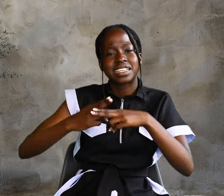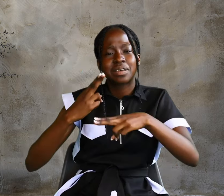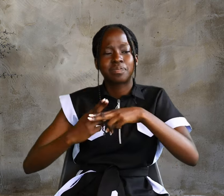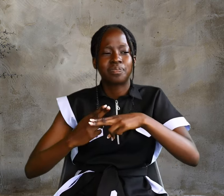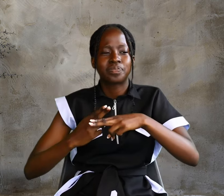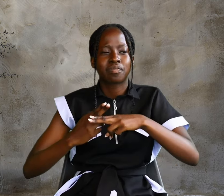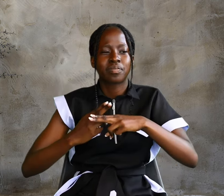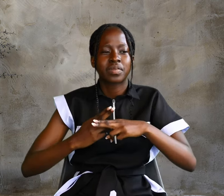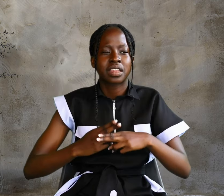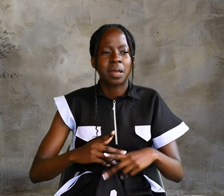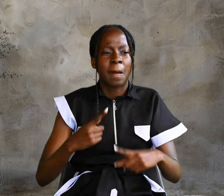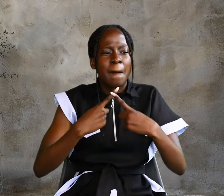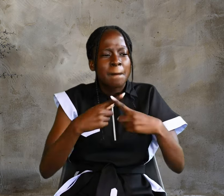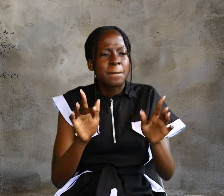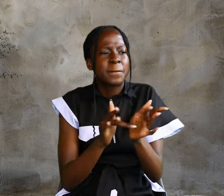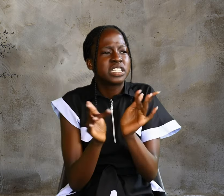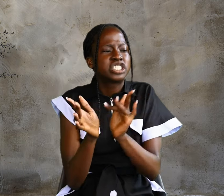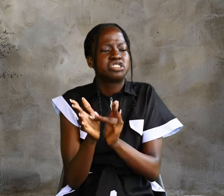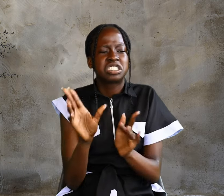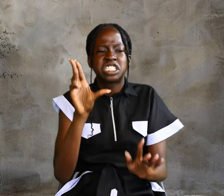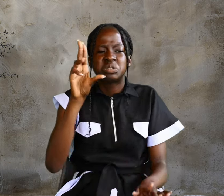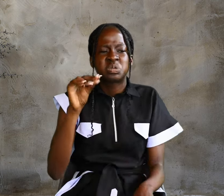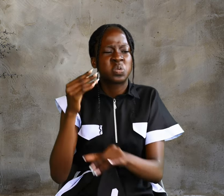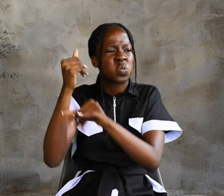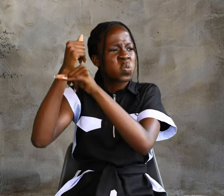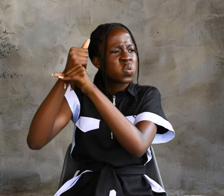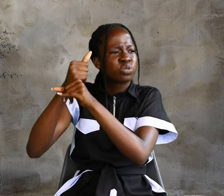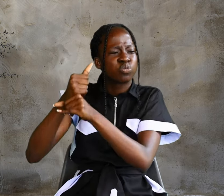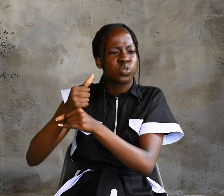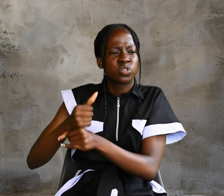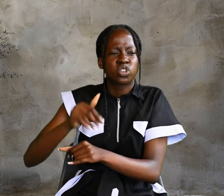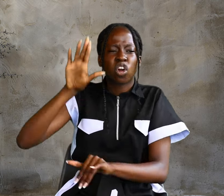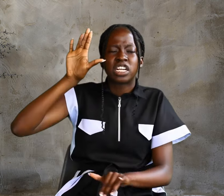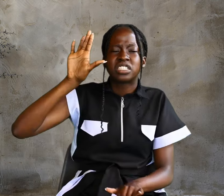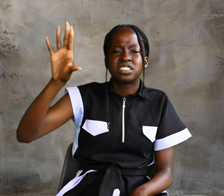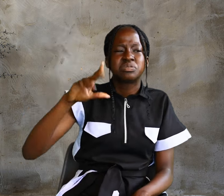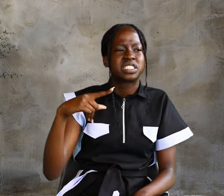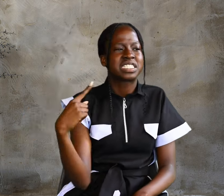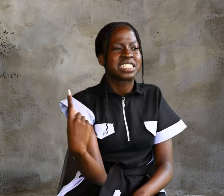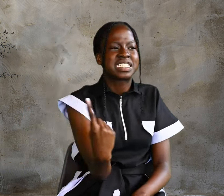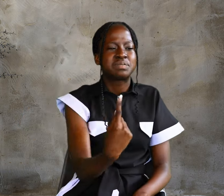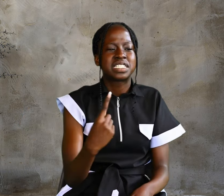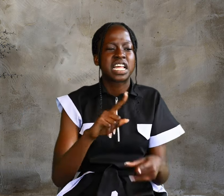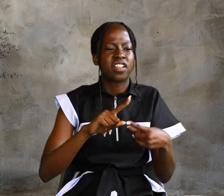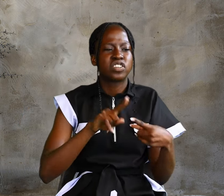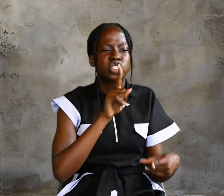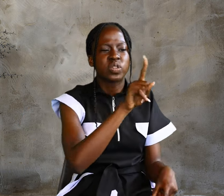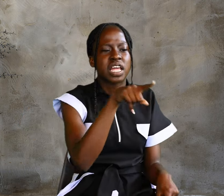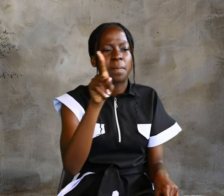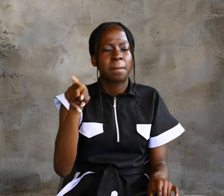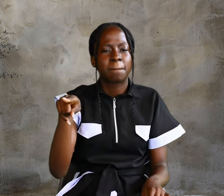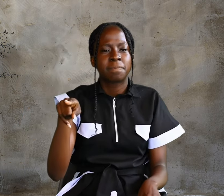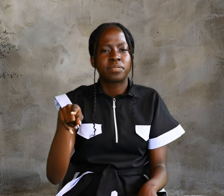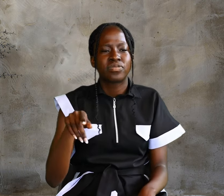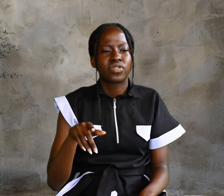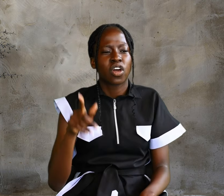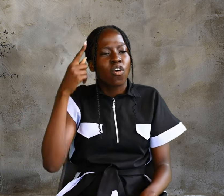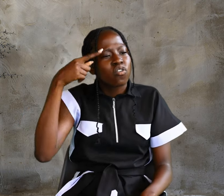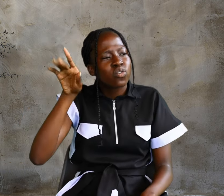name. But Jesus Would not Entrust himself To them For he